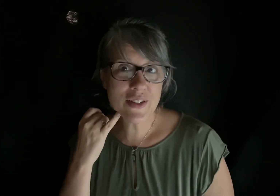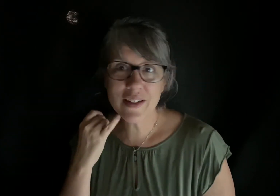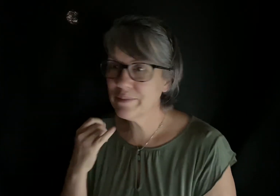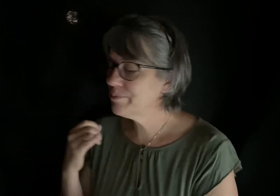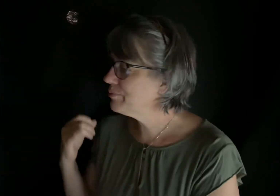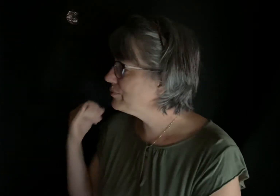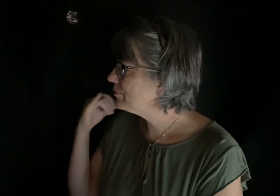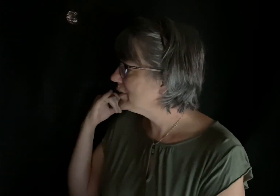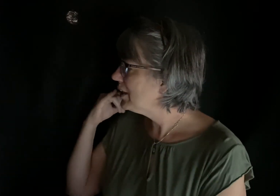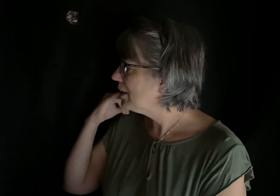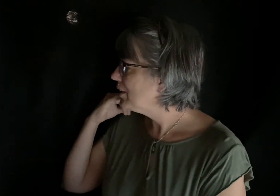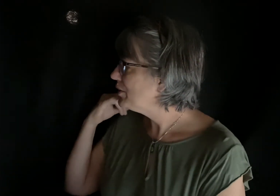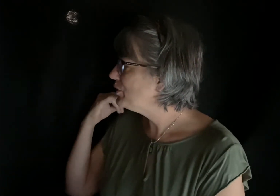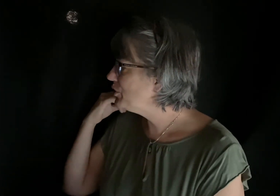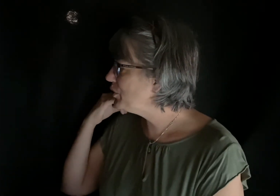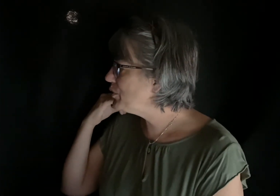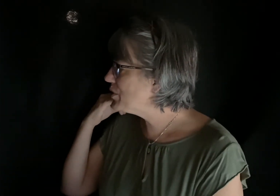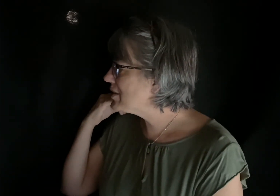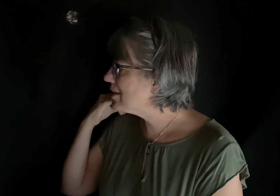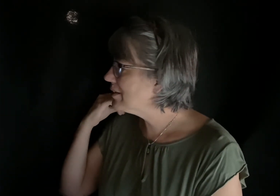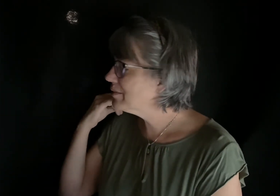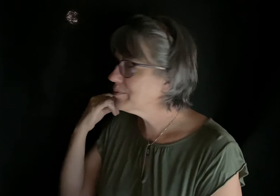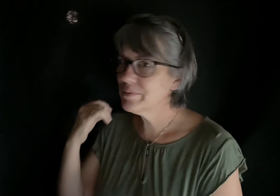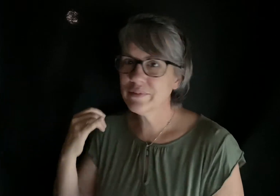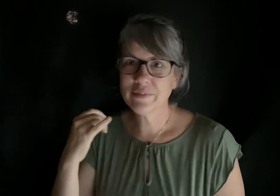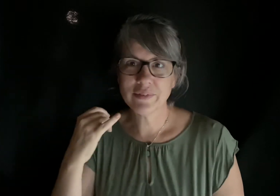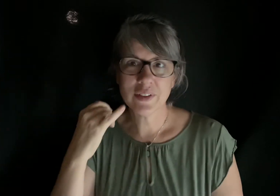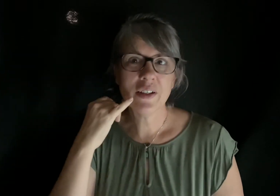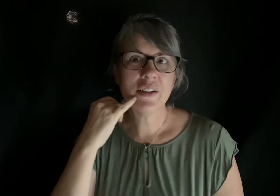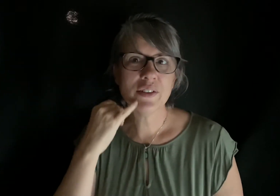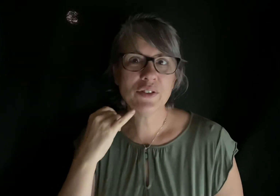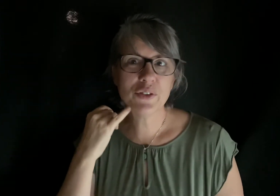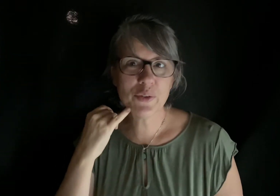juice, juice.